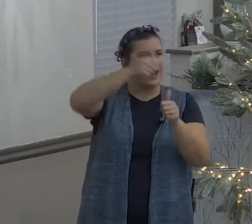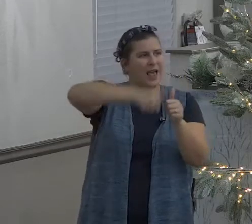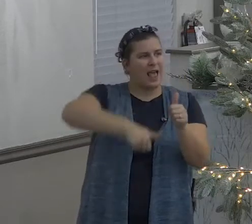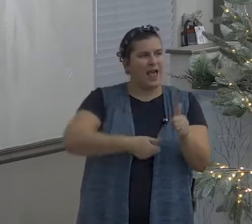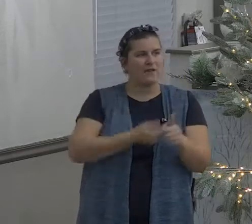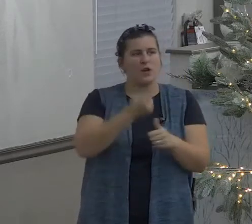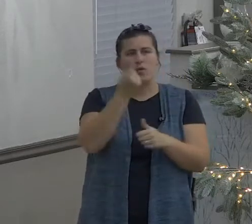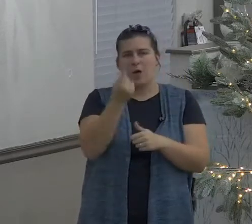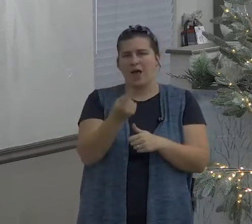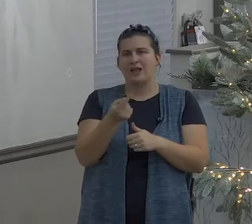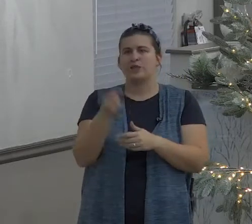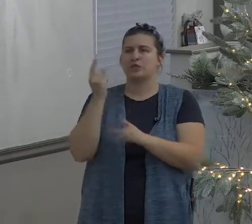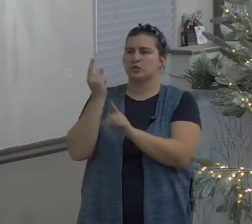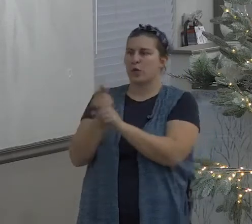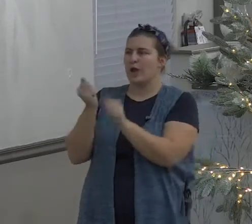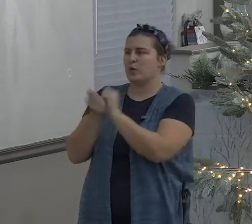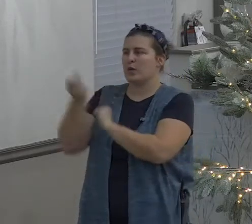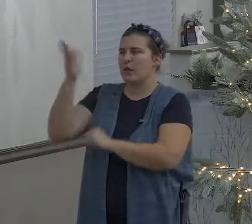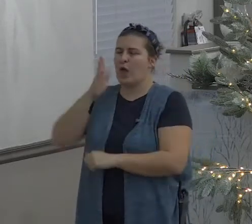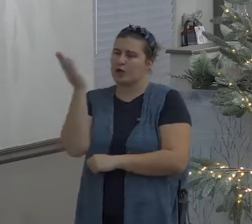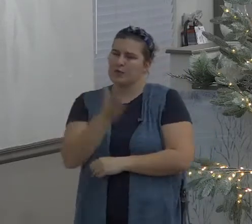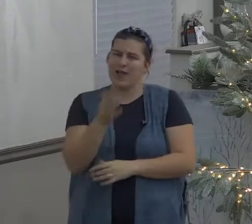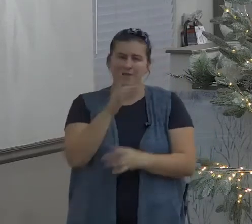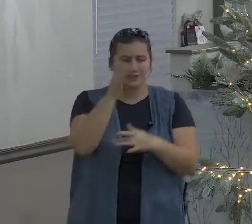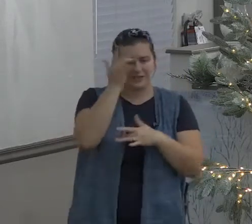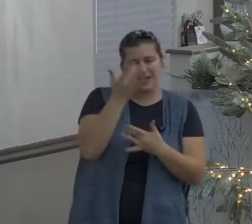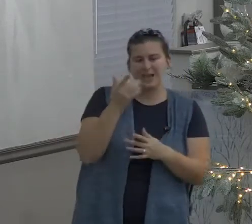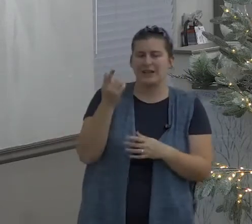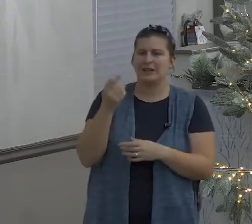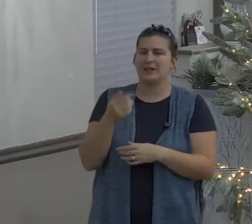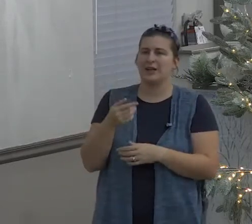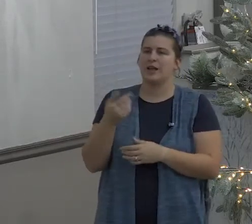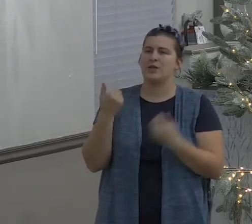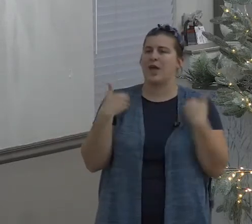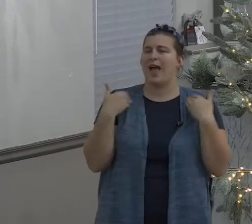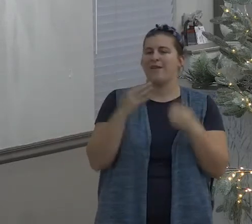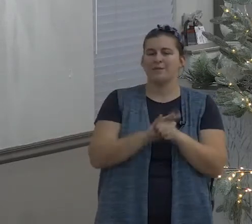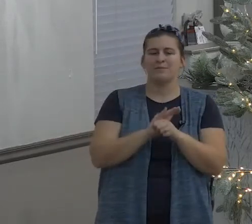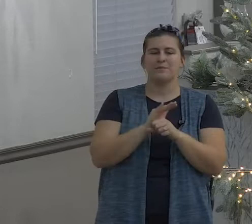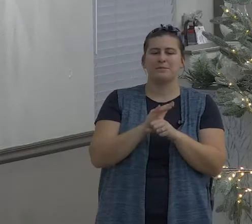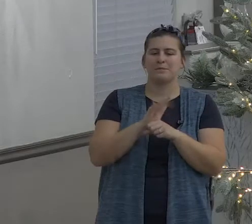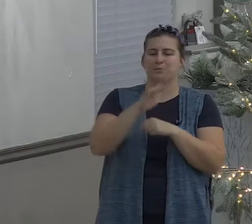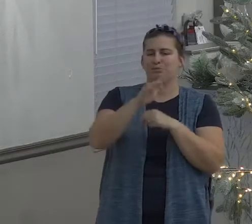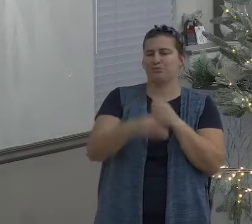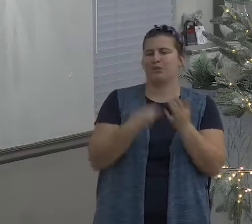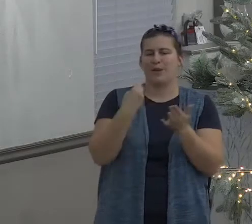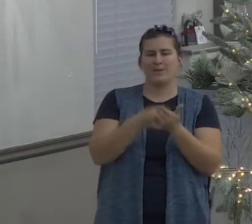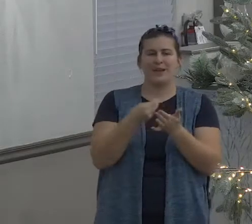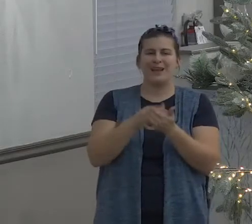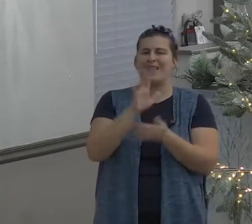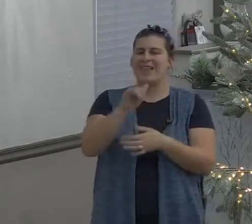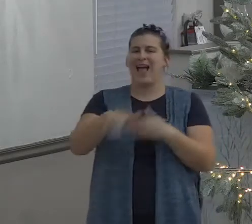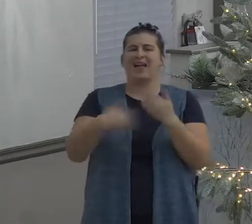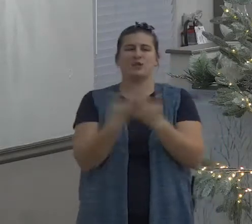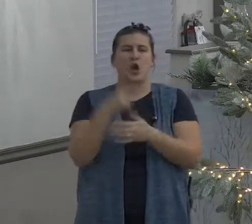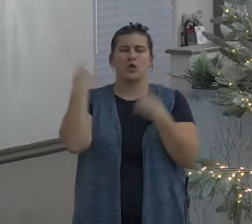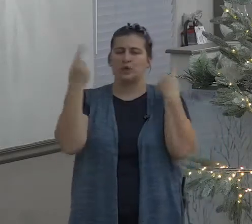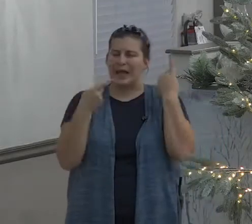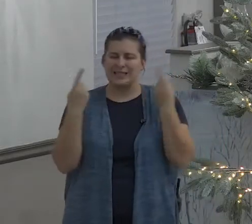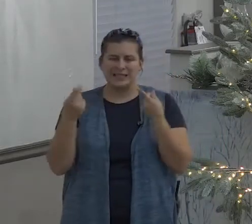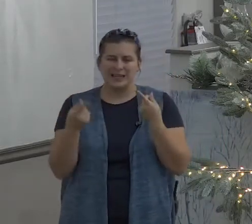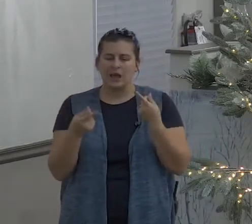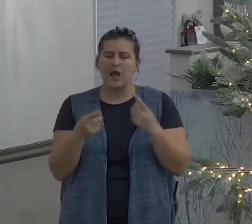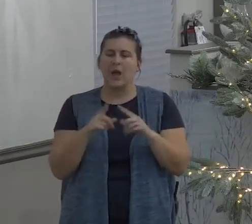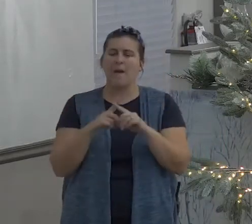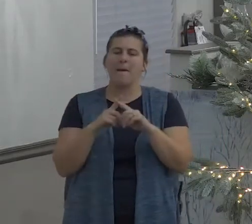I am not a prosperity preacher I don't believe in the false doctrine of every